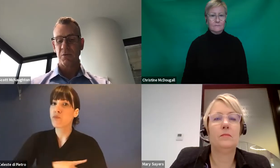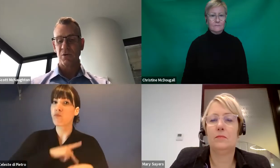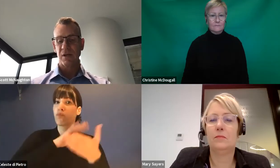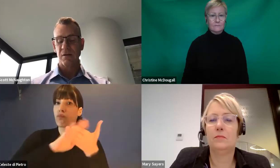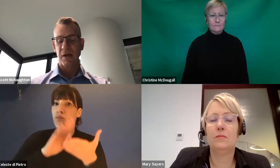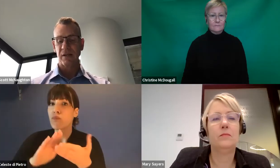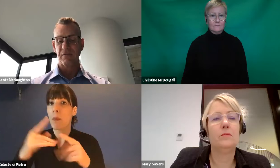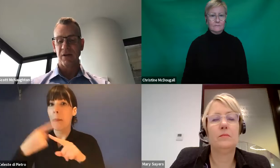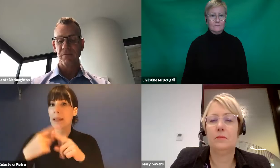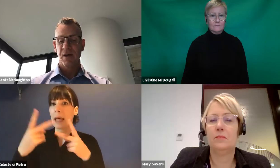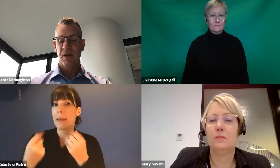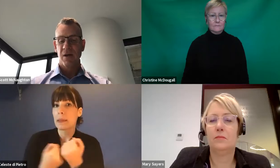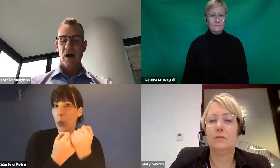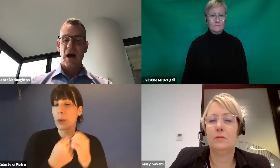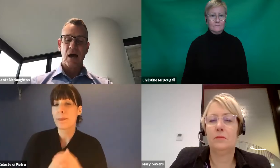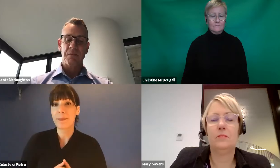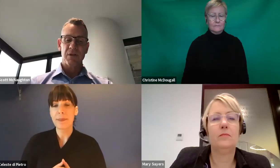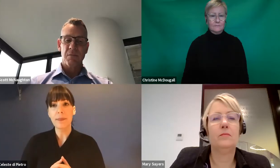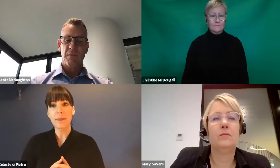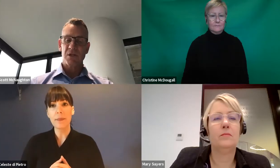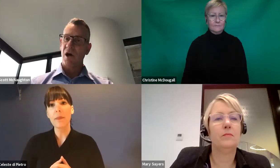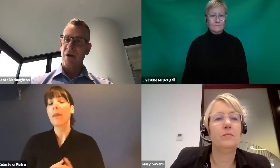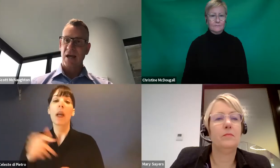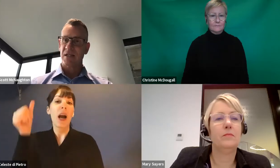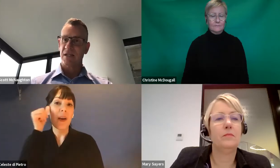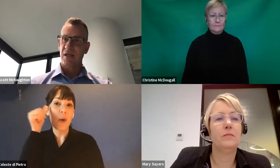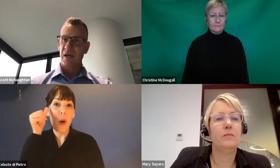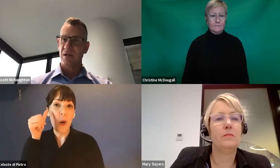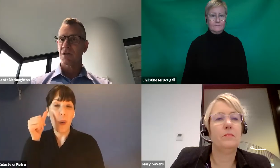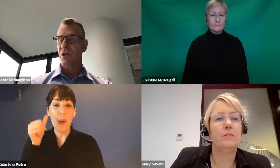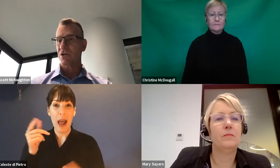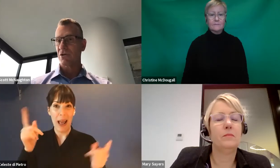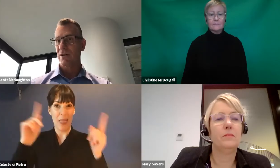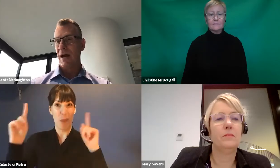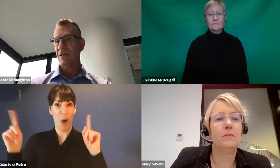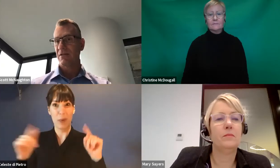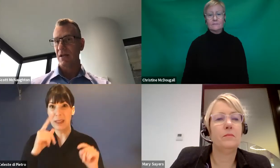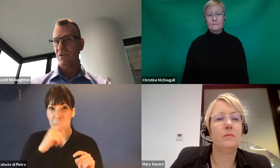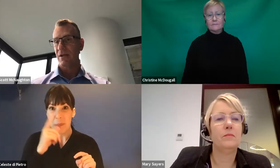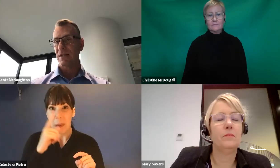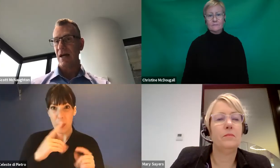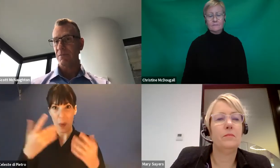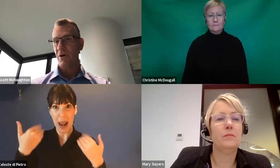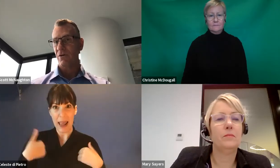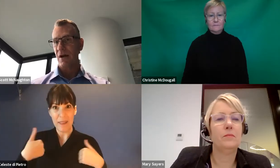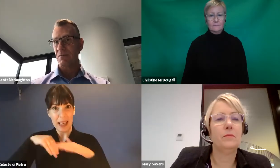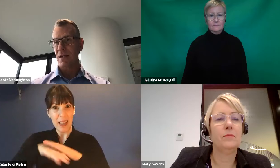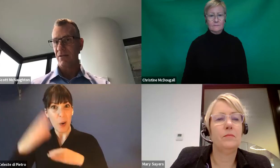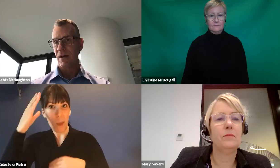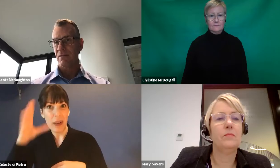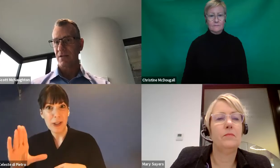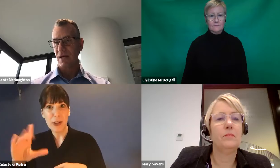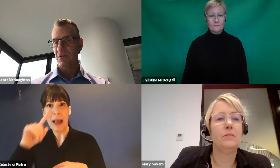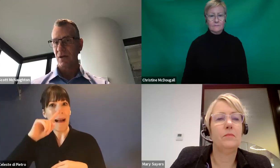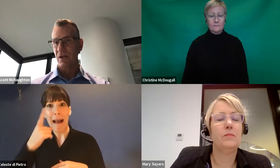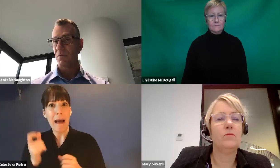supported independent living aren't able at the moment to go and access their social activities or their day programs and